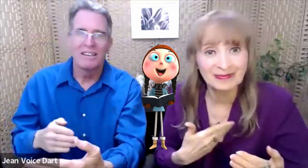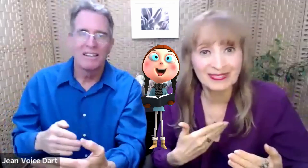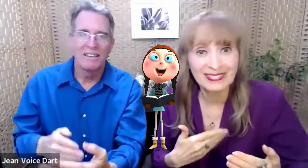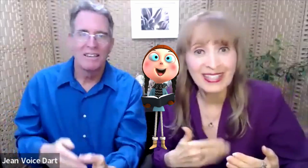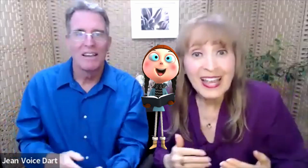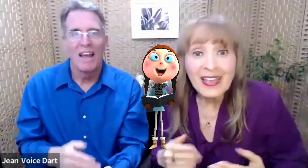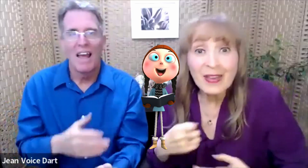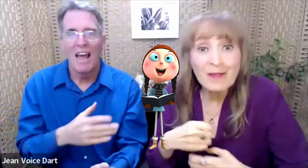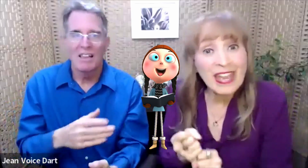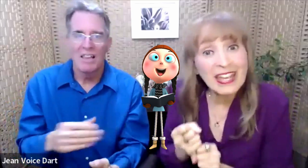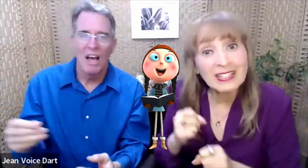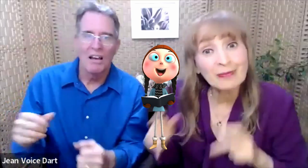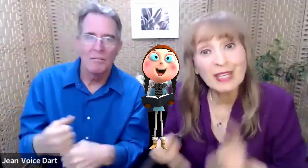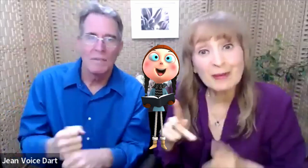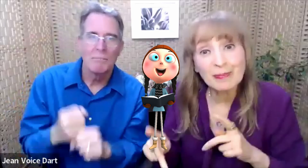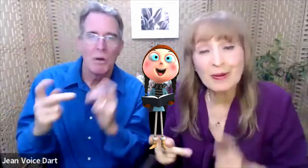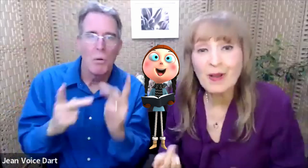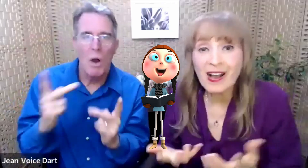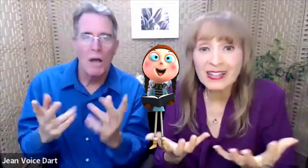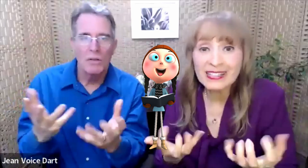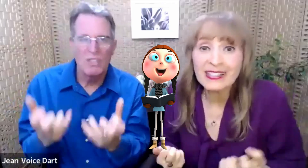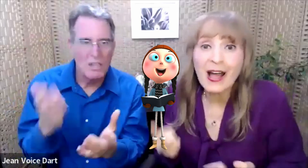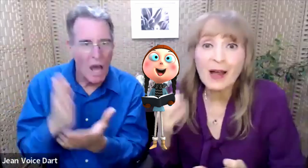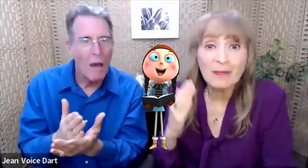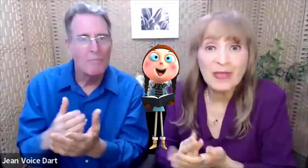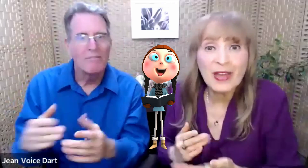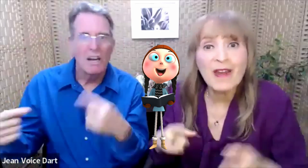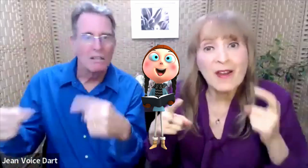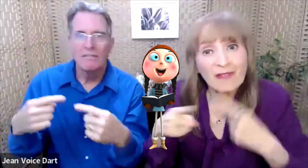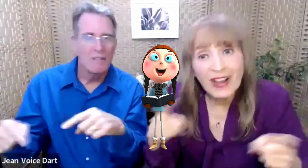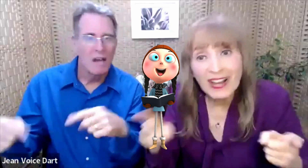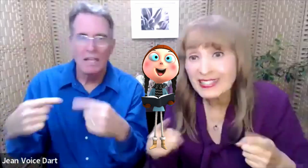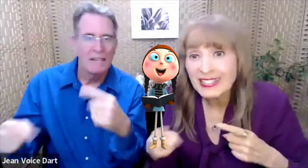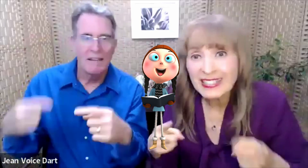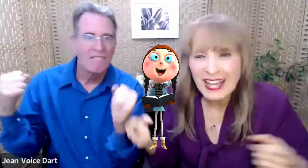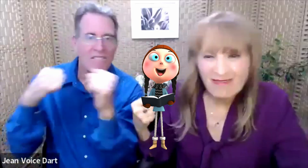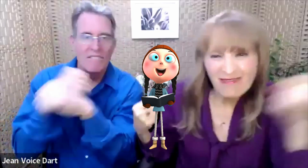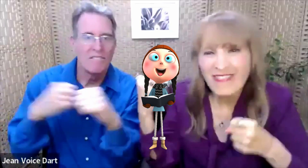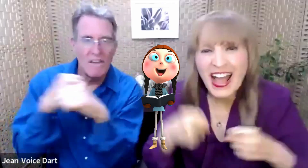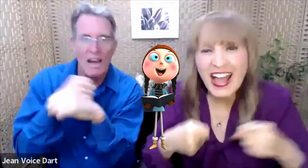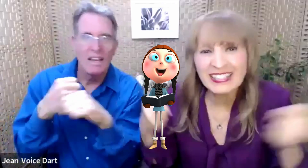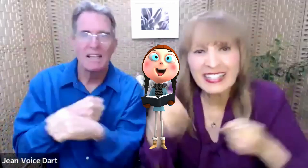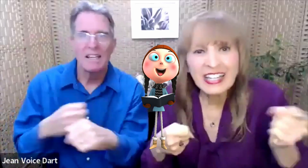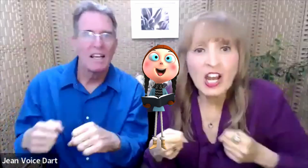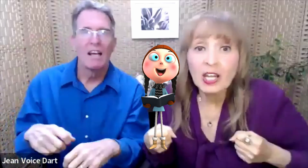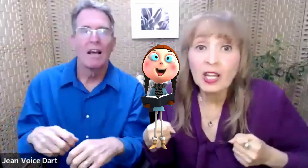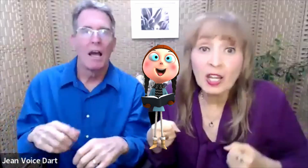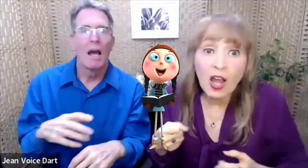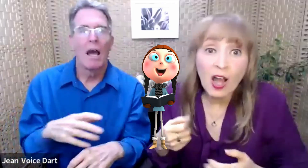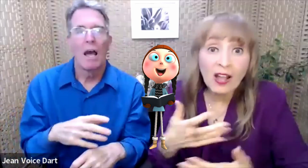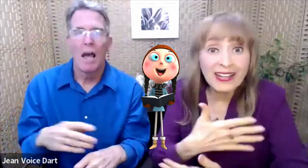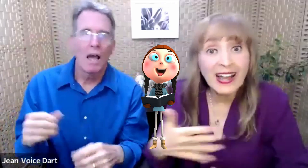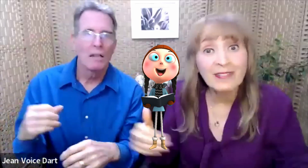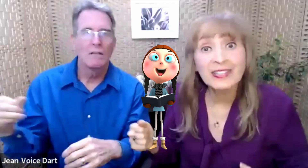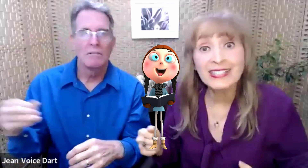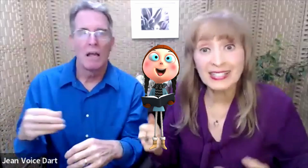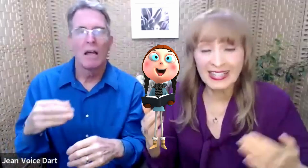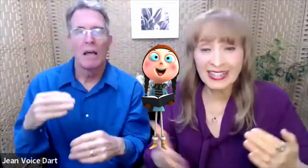That makes people want to stop their fussing and fighting long enough to sing